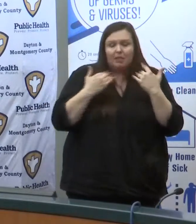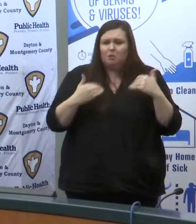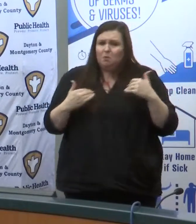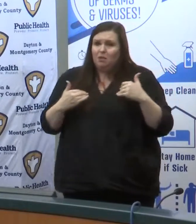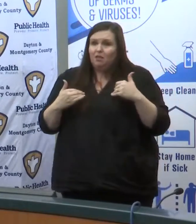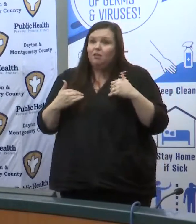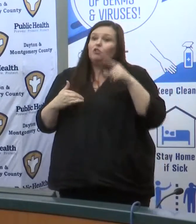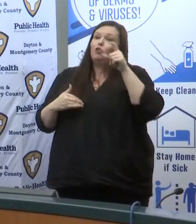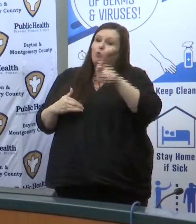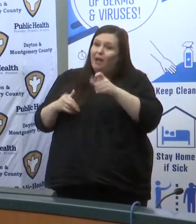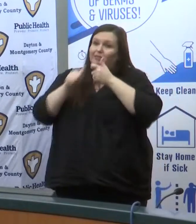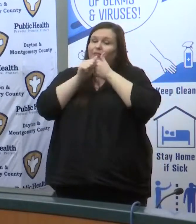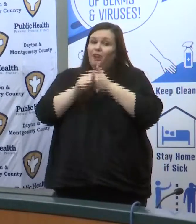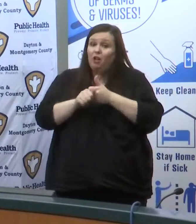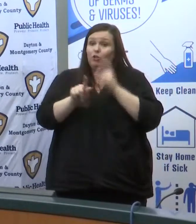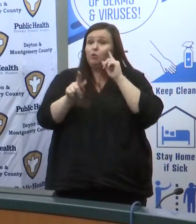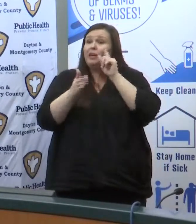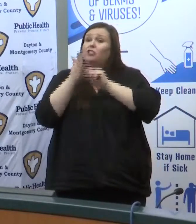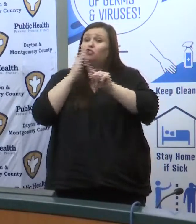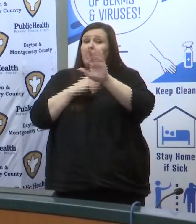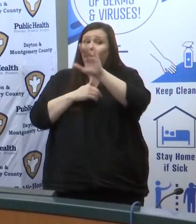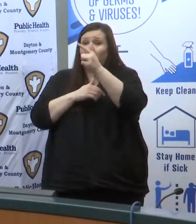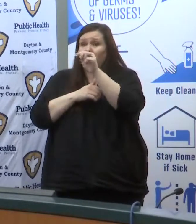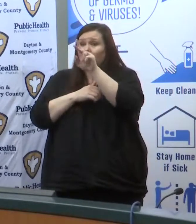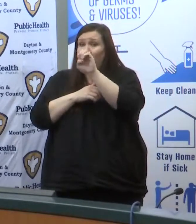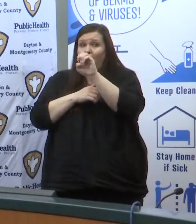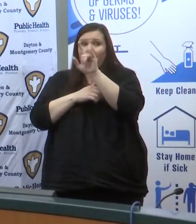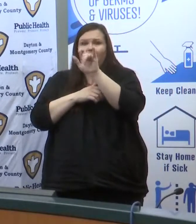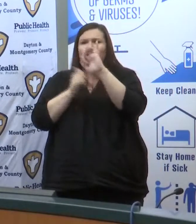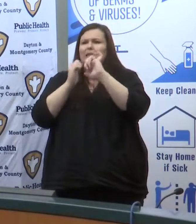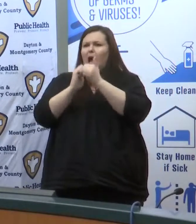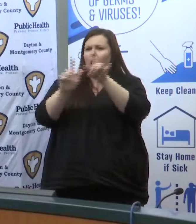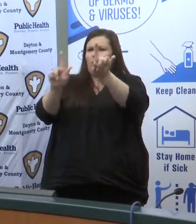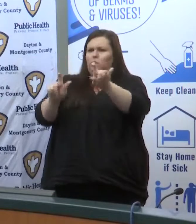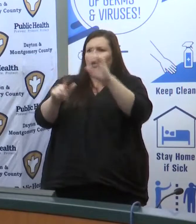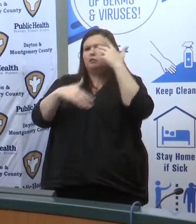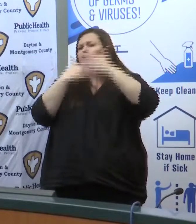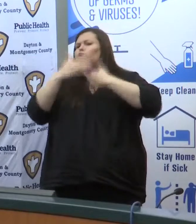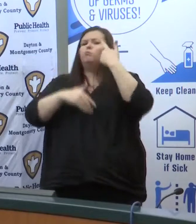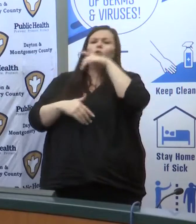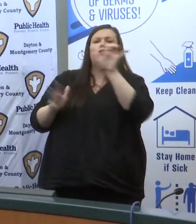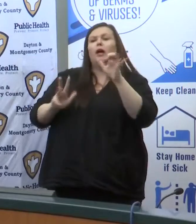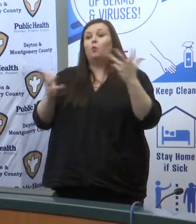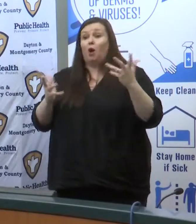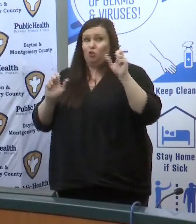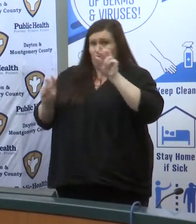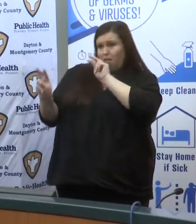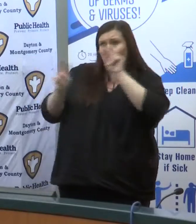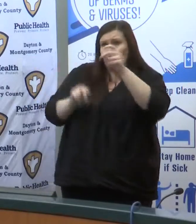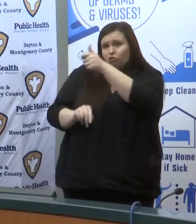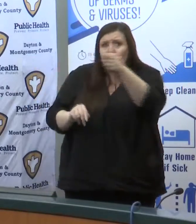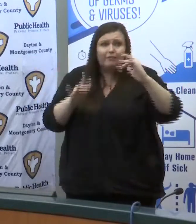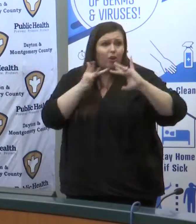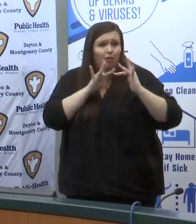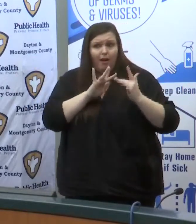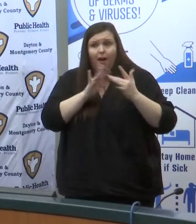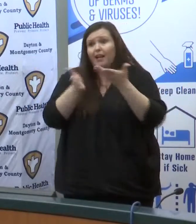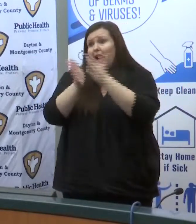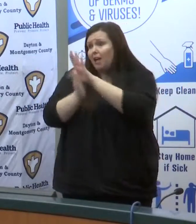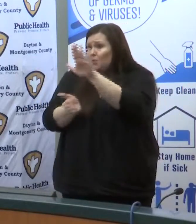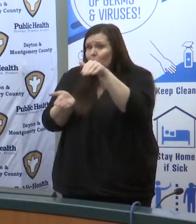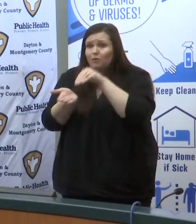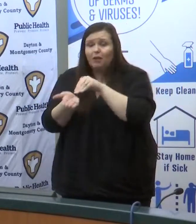guidelines are published or you can talk to your primary care provider about the guidelines and they can share with you the guidelines on testing I do